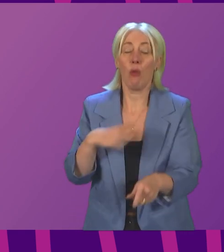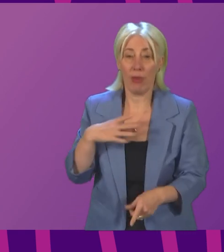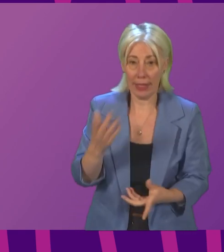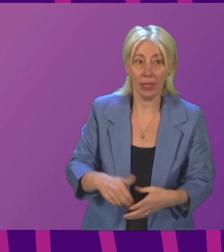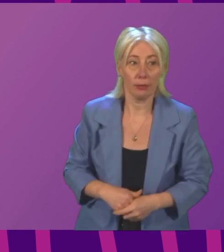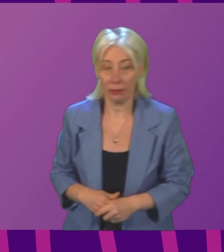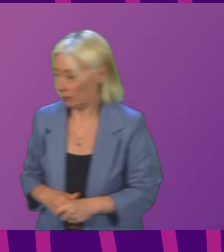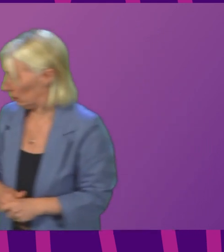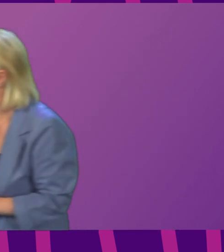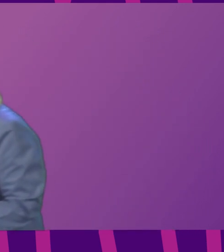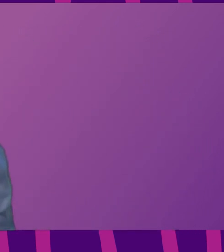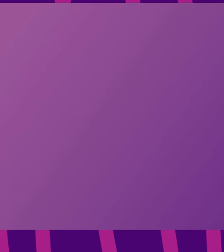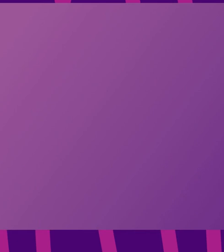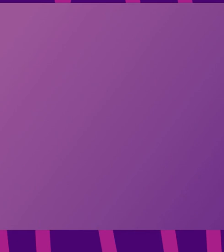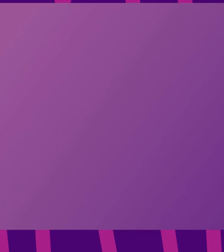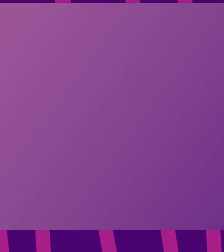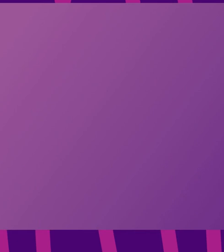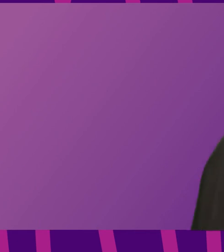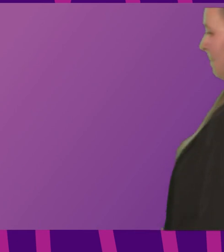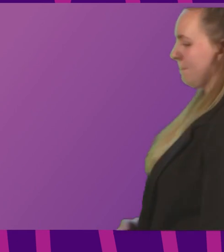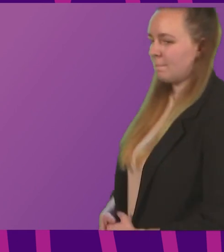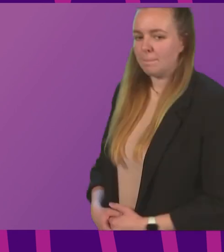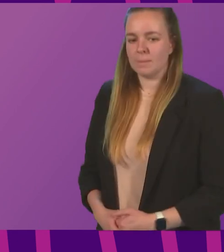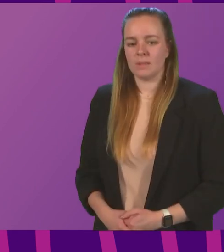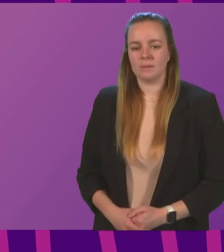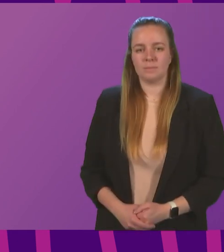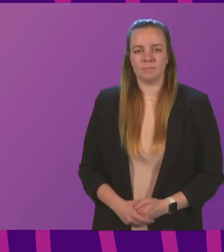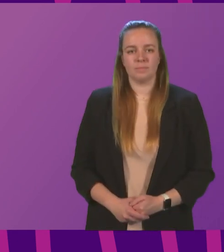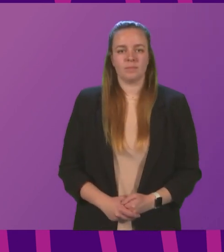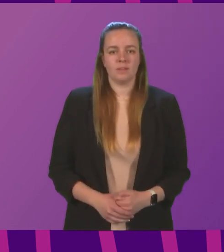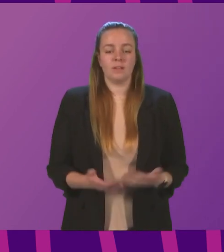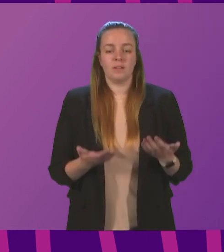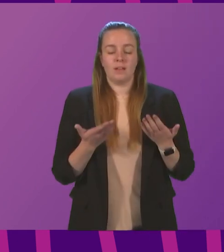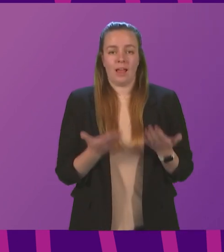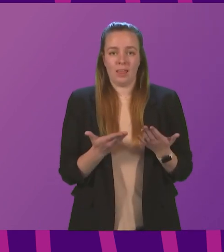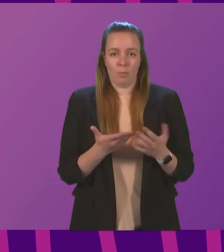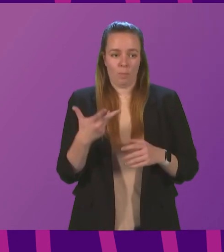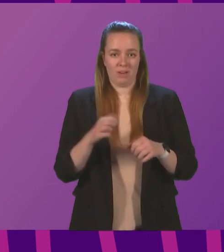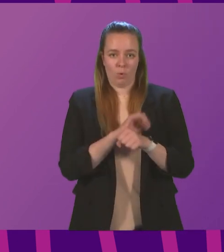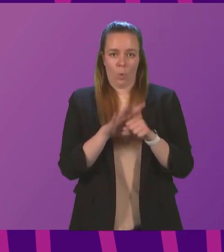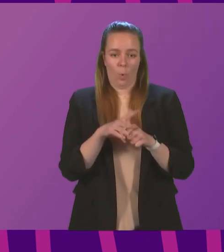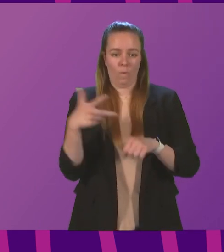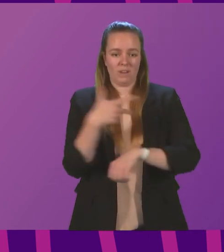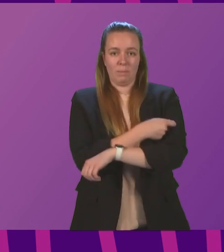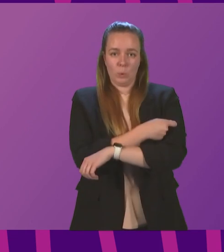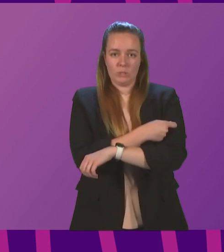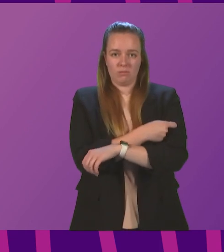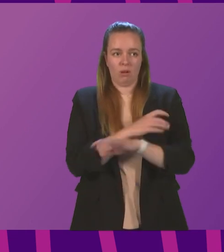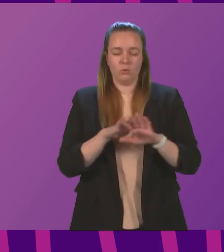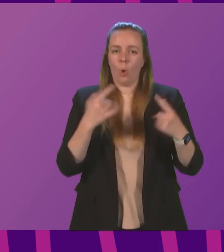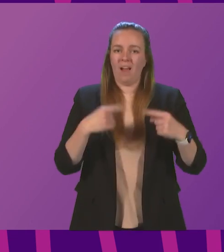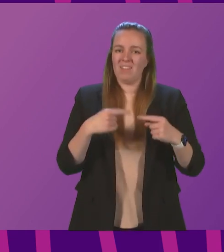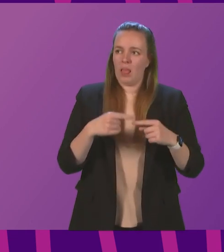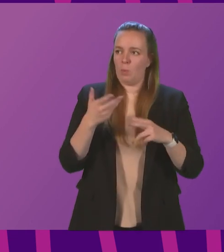Finlay Carson to be followed by Jenny Minto. Presently, a COVID booster vaccination record is not available to those who wish to travel to certain